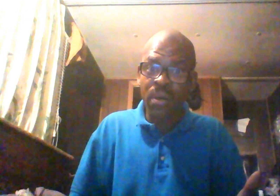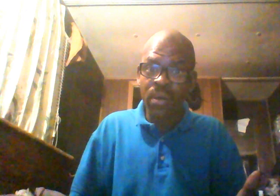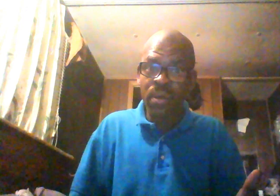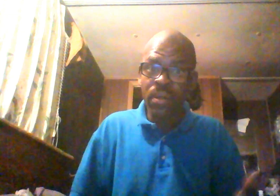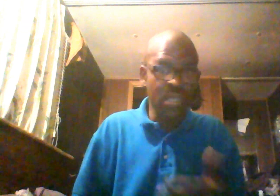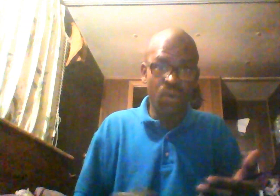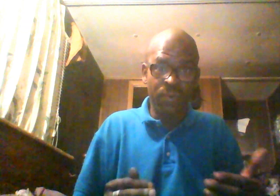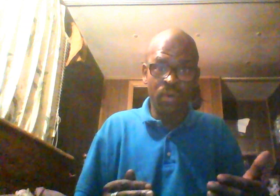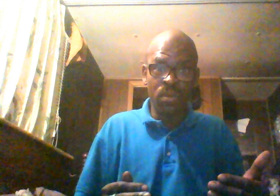It's over.